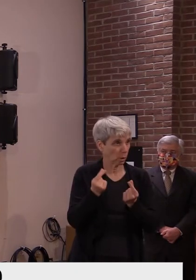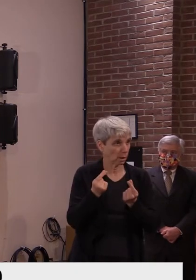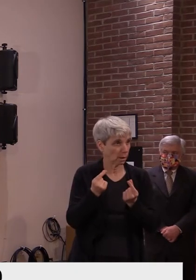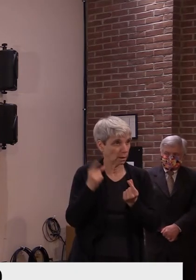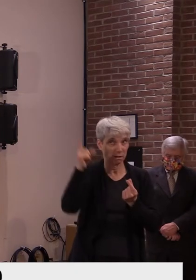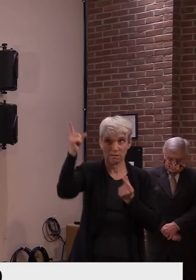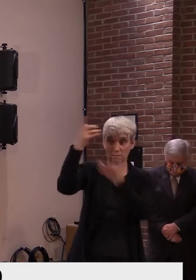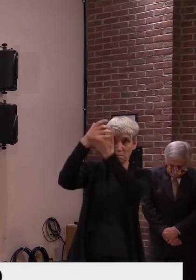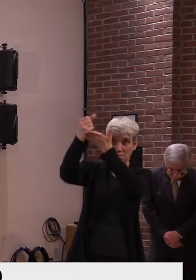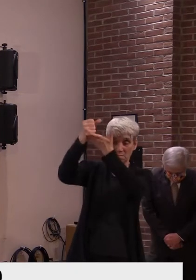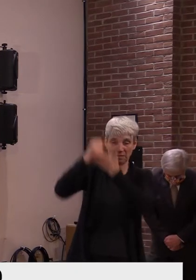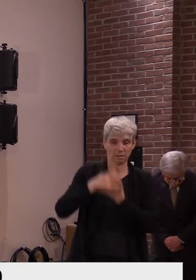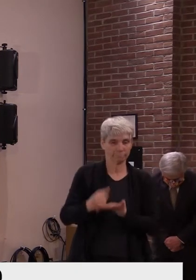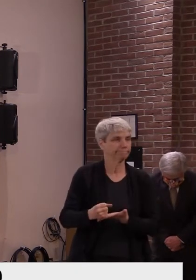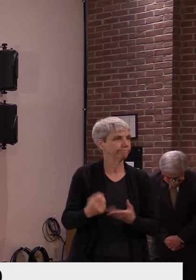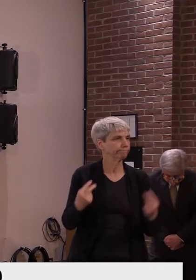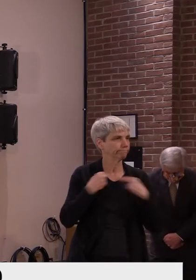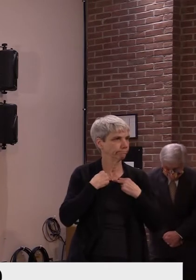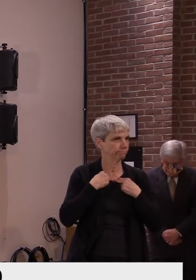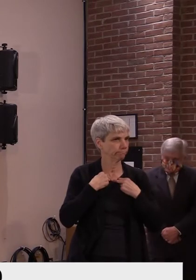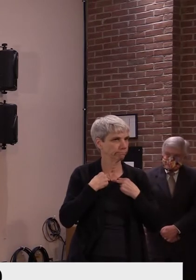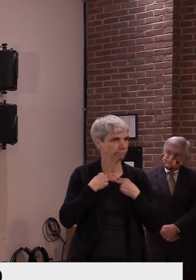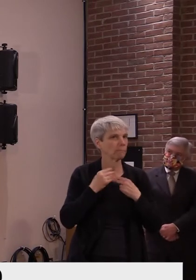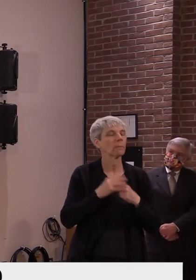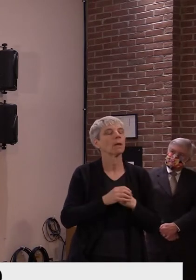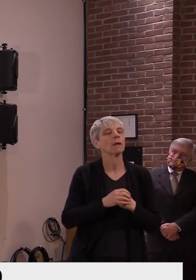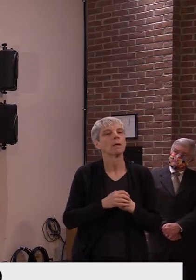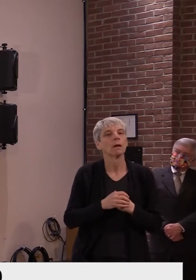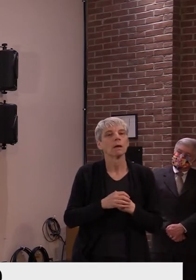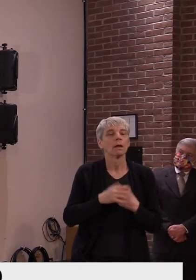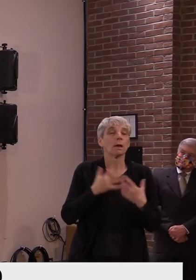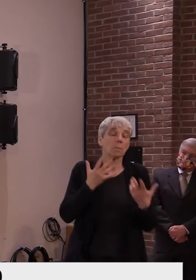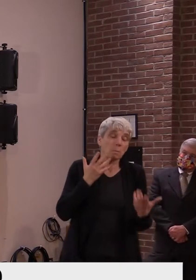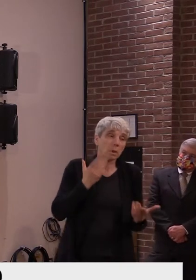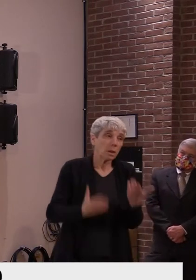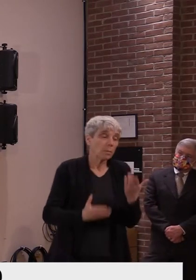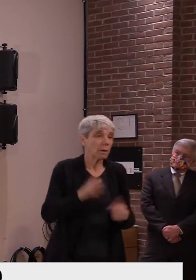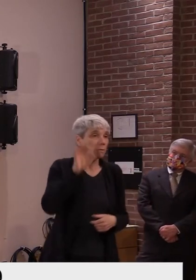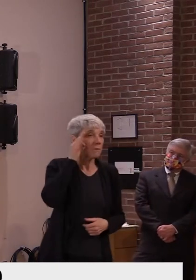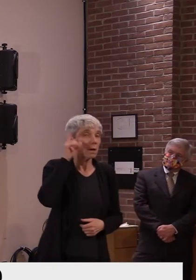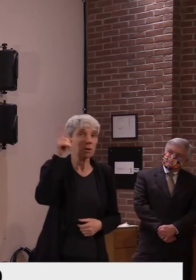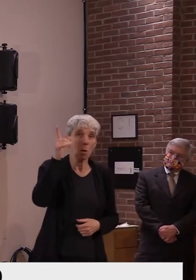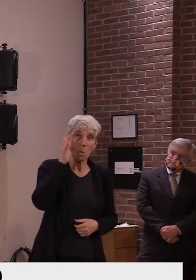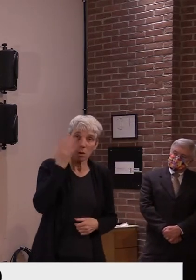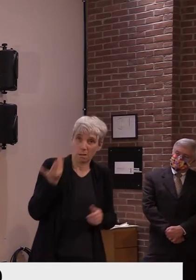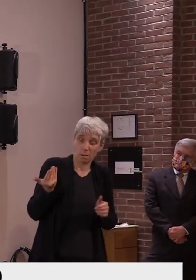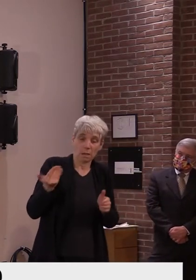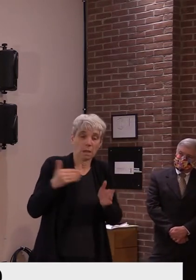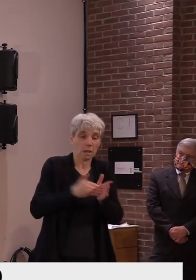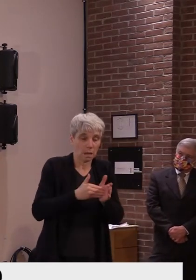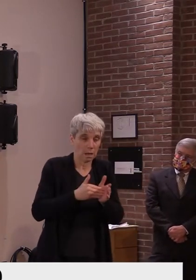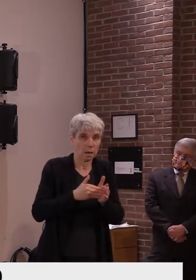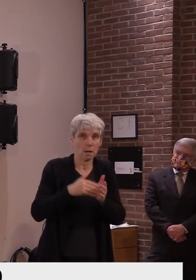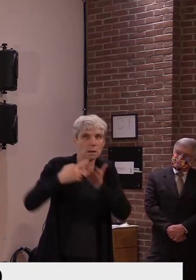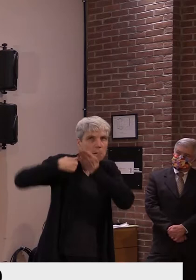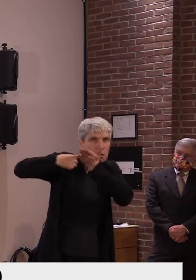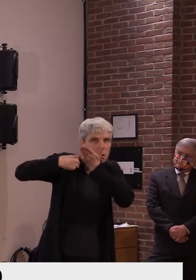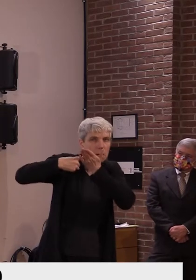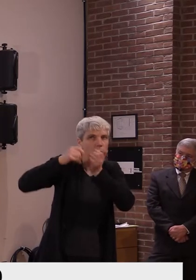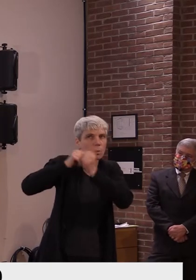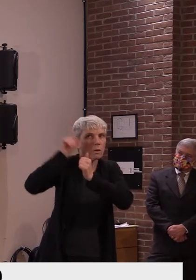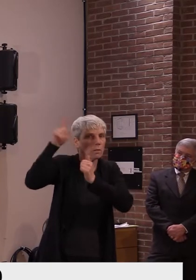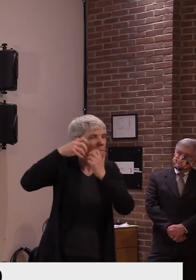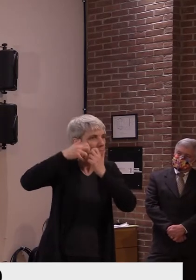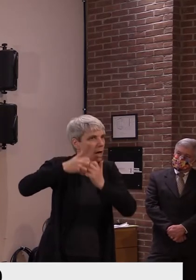There's also an opportunity that the government would do what they did this time, which is, uh, work with the manufacturers